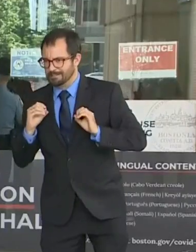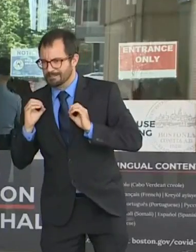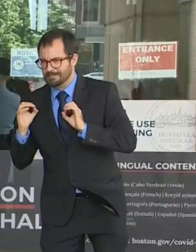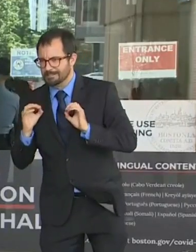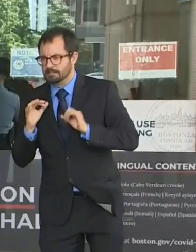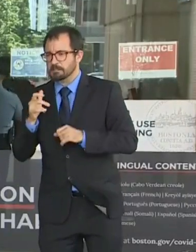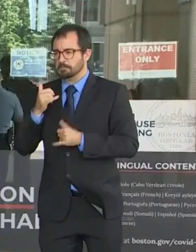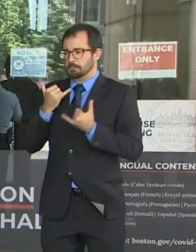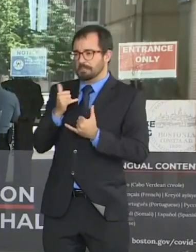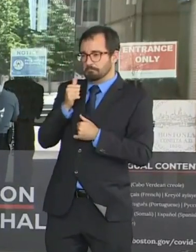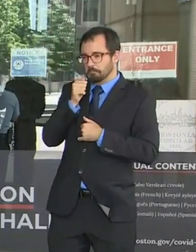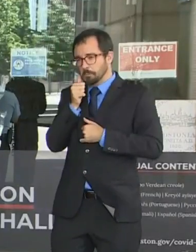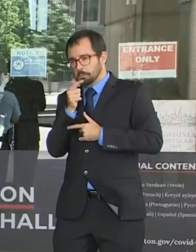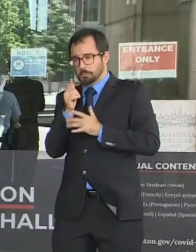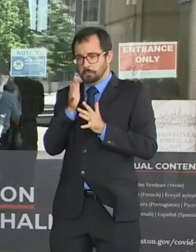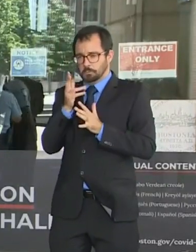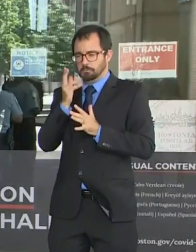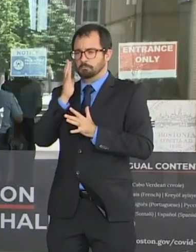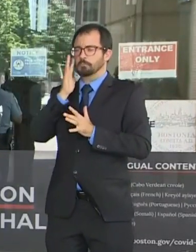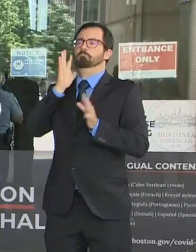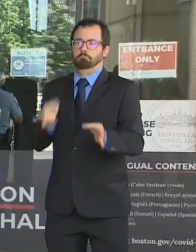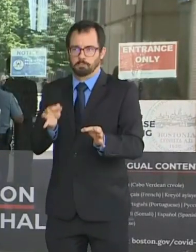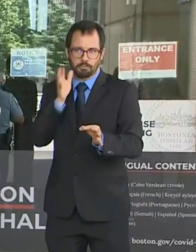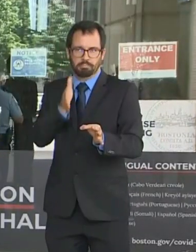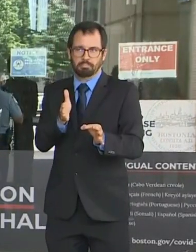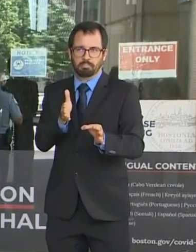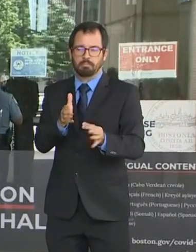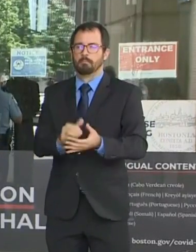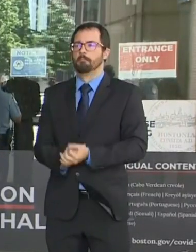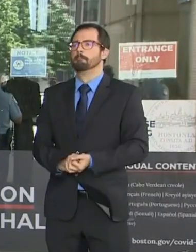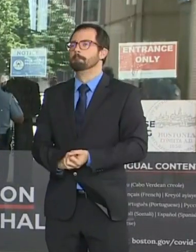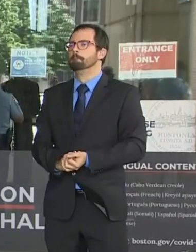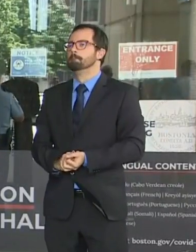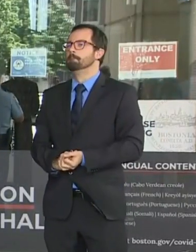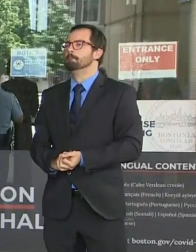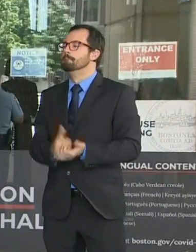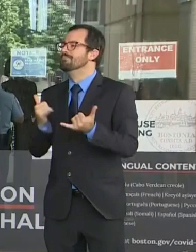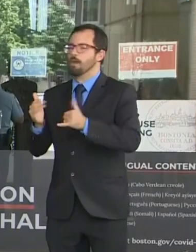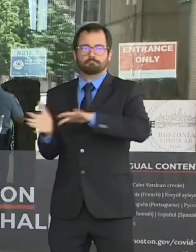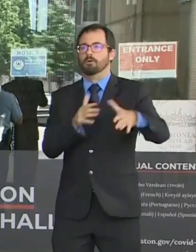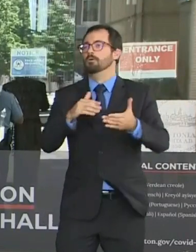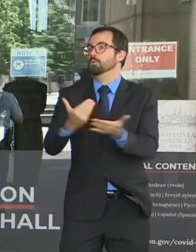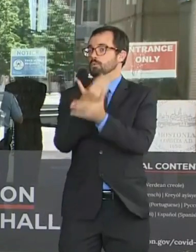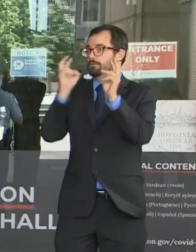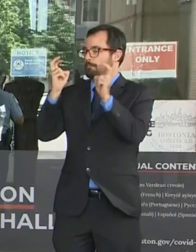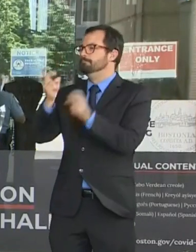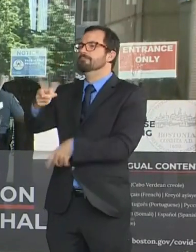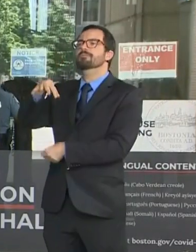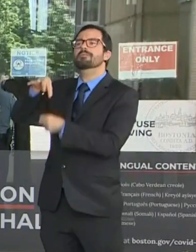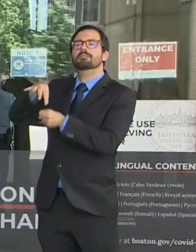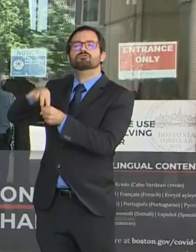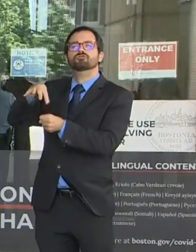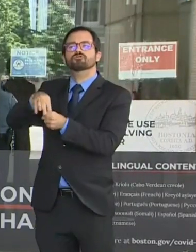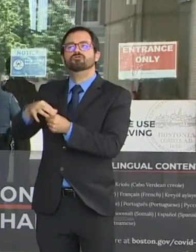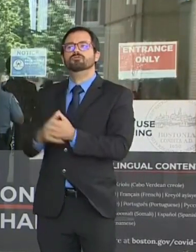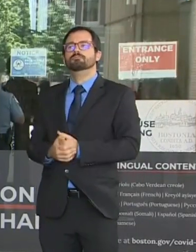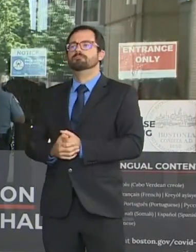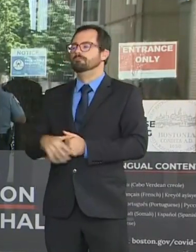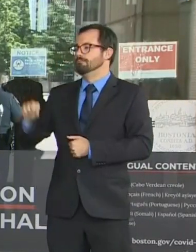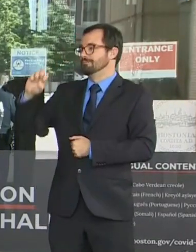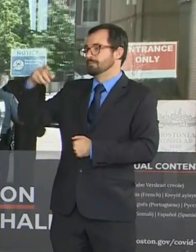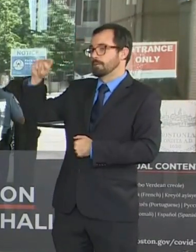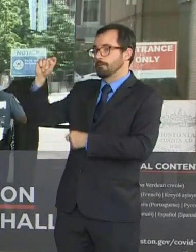We also have a straight state primary election on September 1st and the general election on November 3rd here in the Commonwealth.